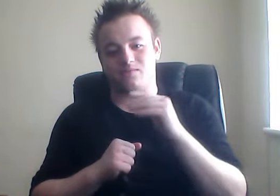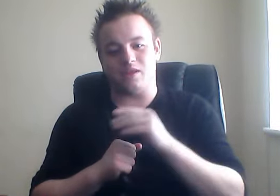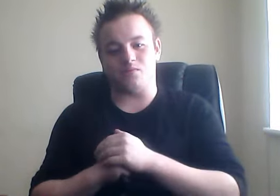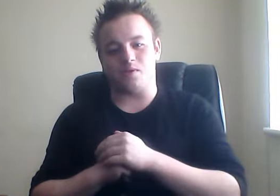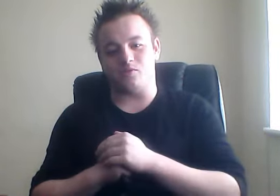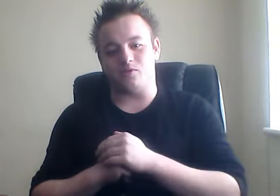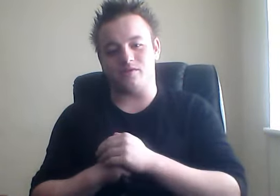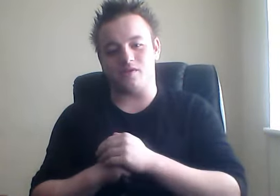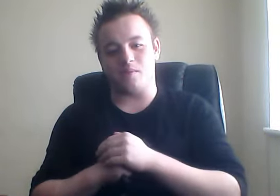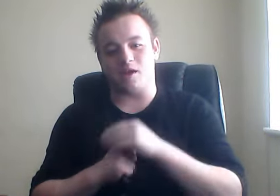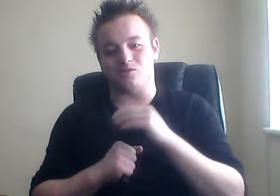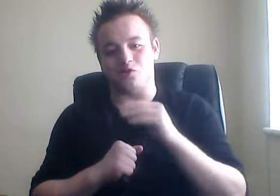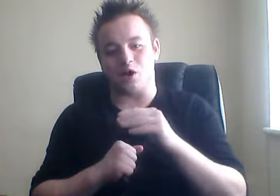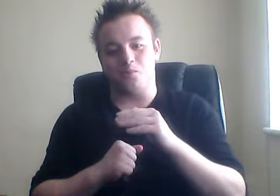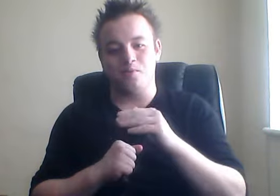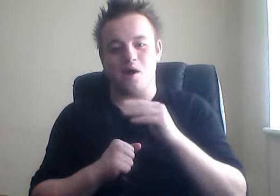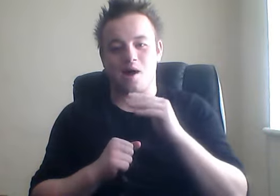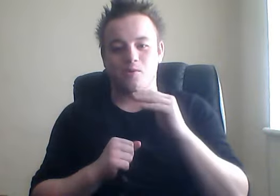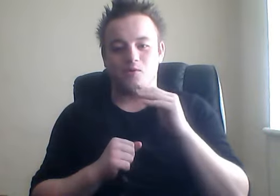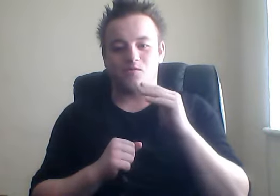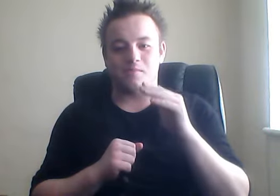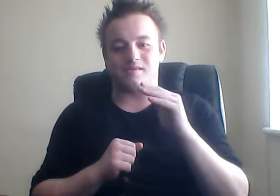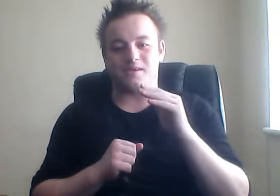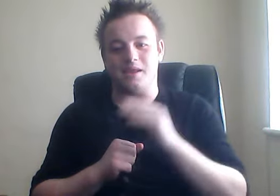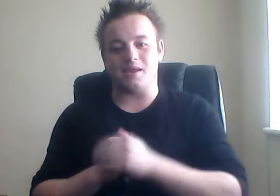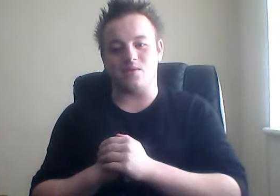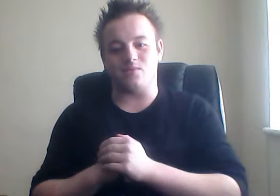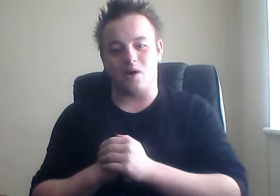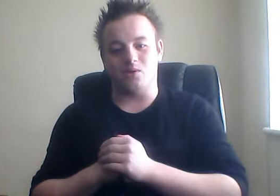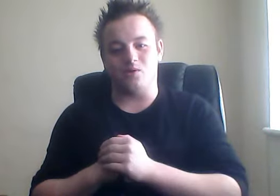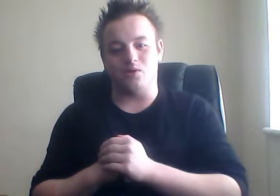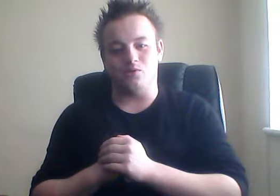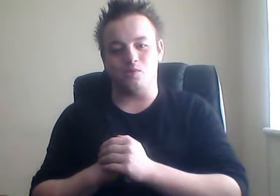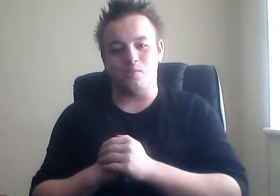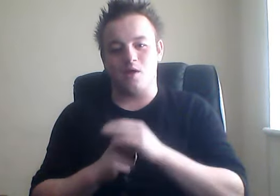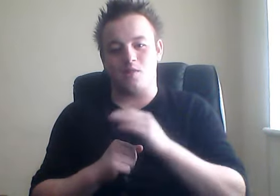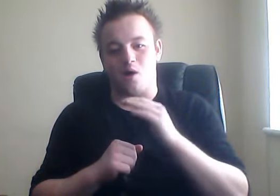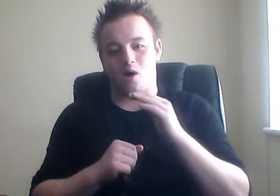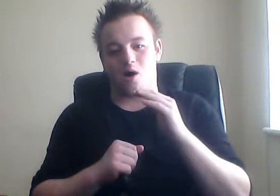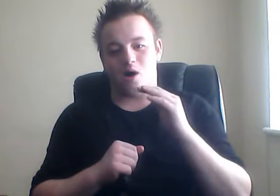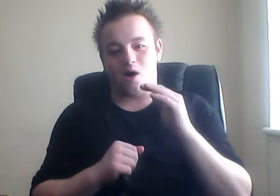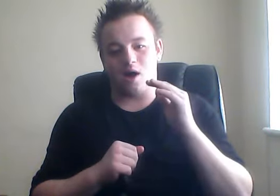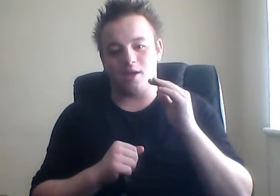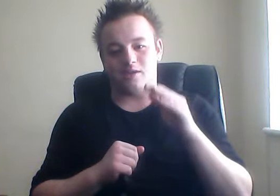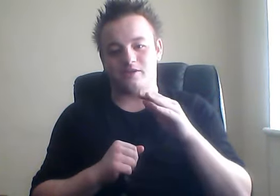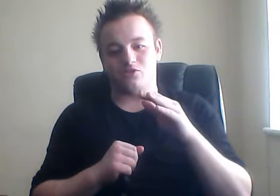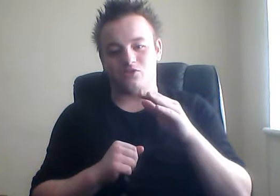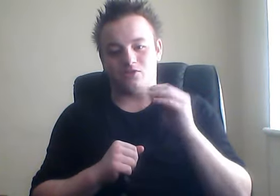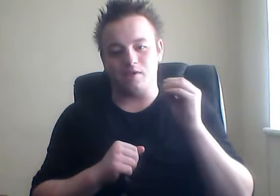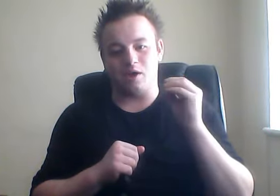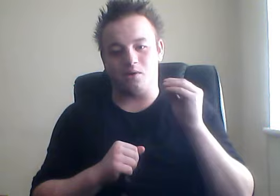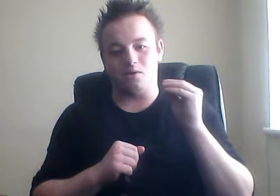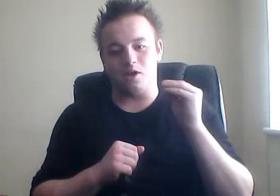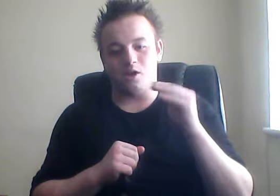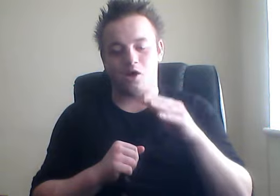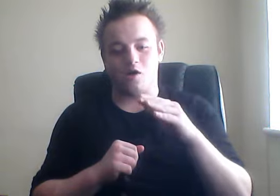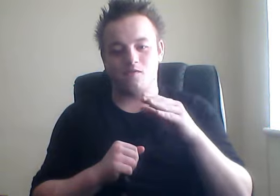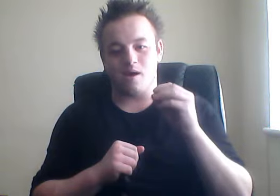D3MZURIXGAMING as a channel and moved to MrDKFarlon on YouTube. There are annunciations of it on a lot of my